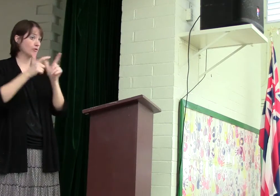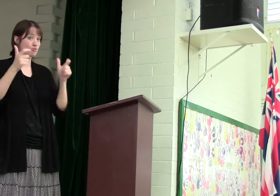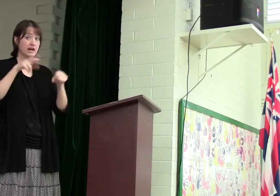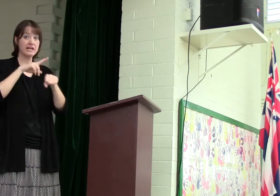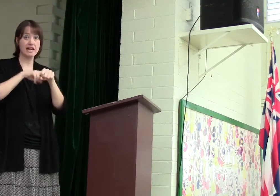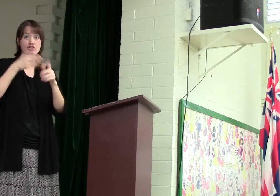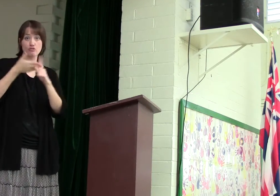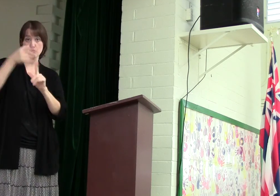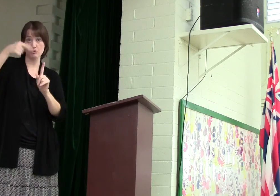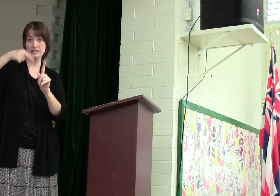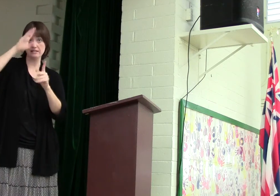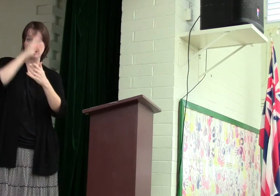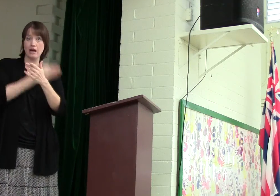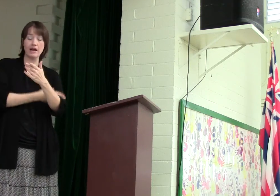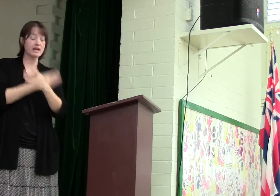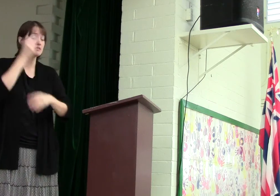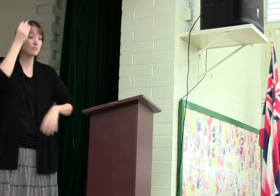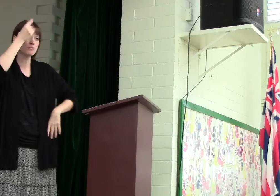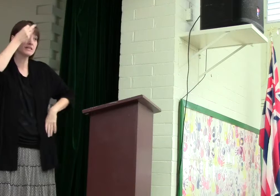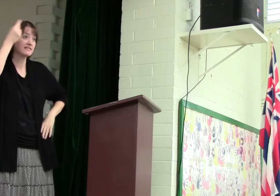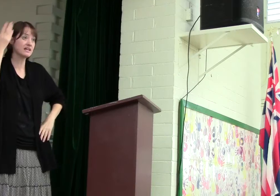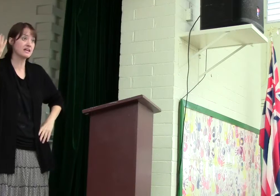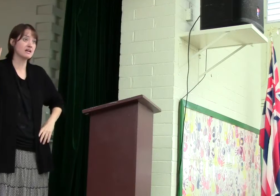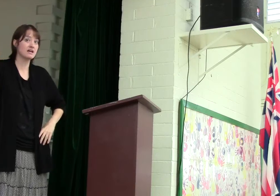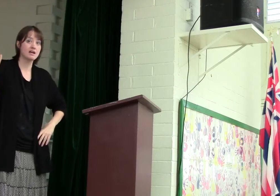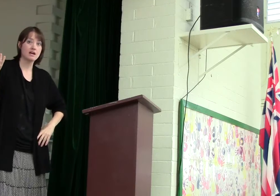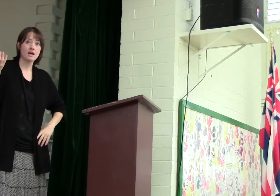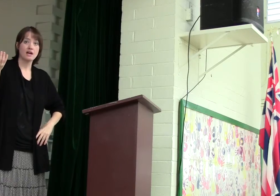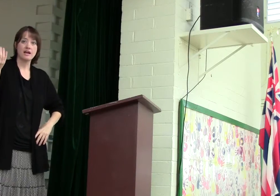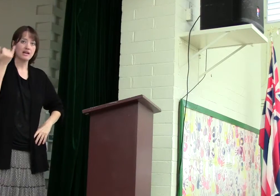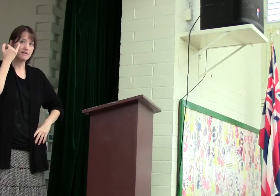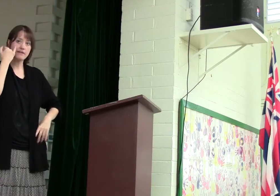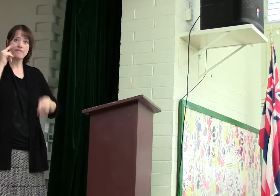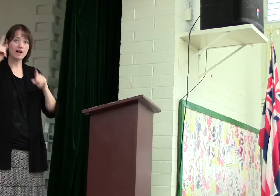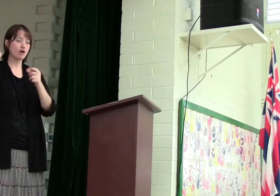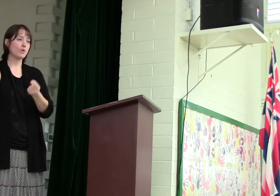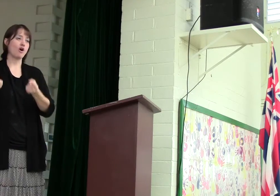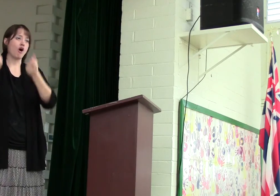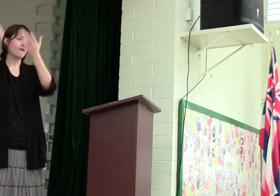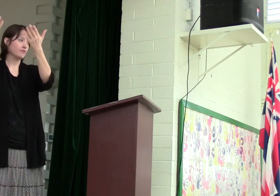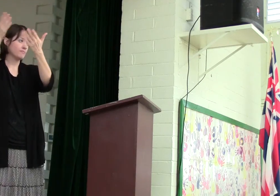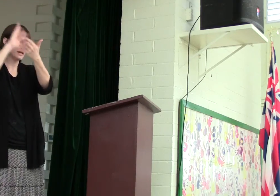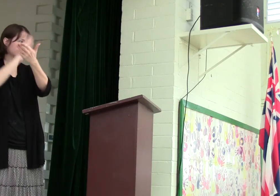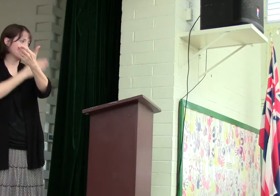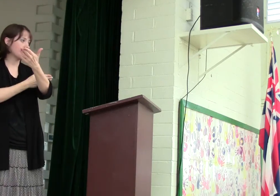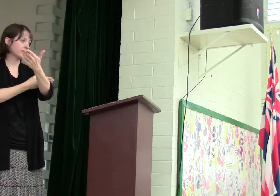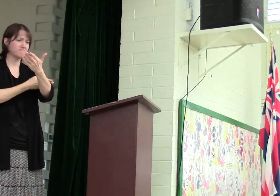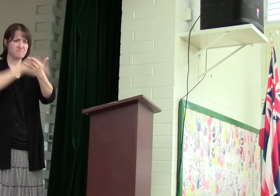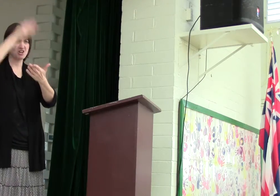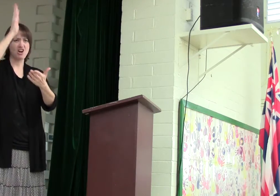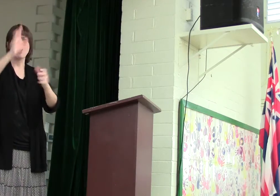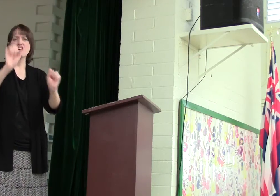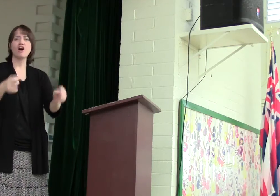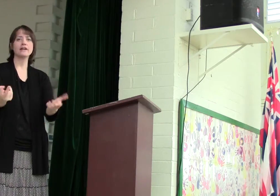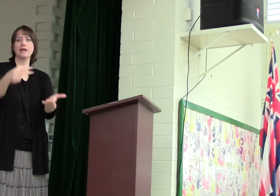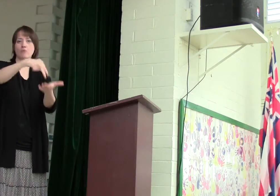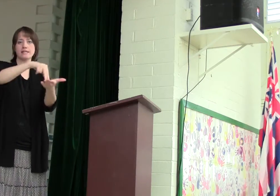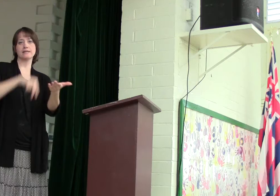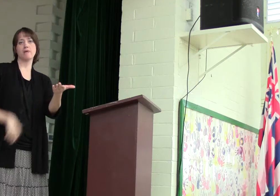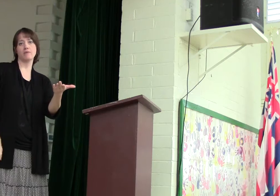a great nation through this son. And what was he thinking? Even if I go and offer my son, God can raise him up.